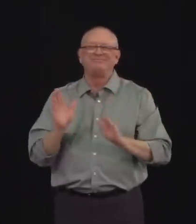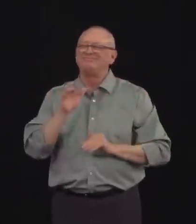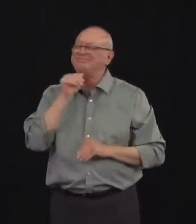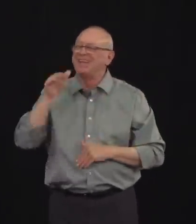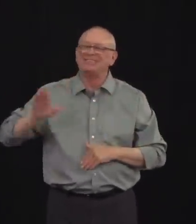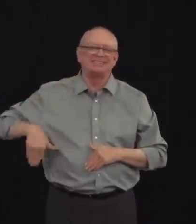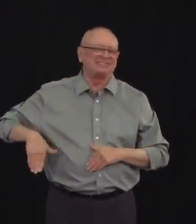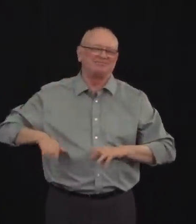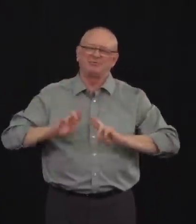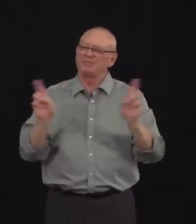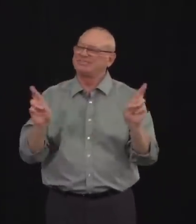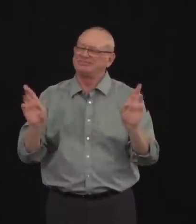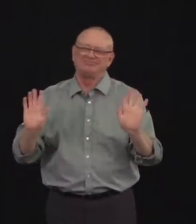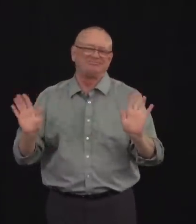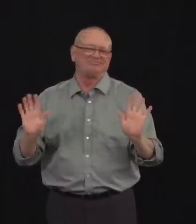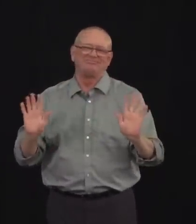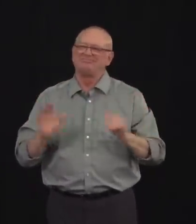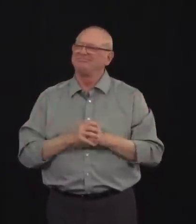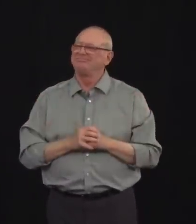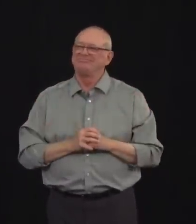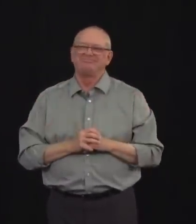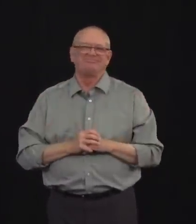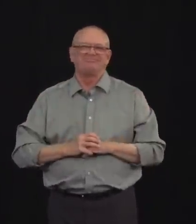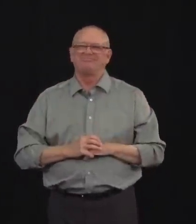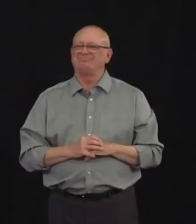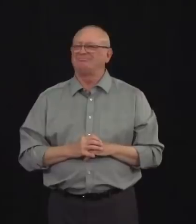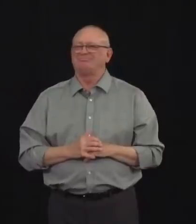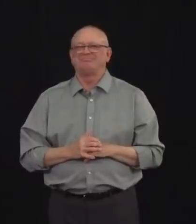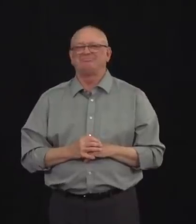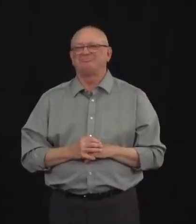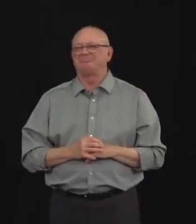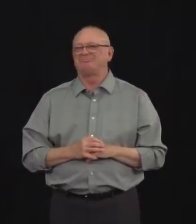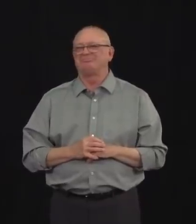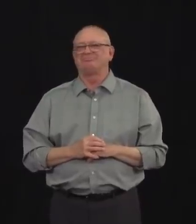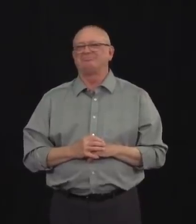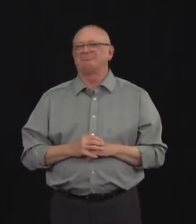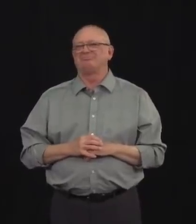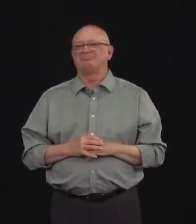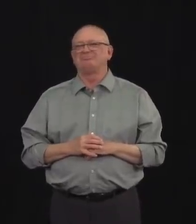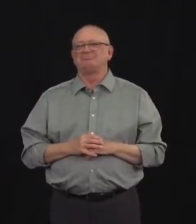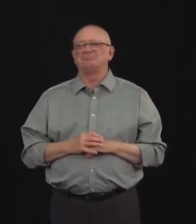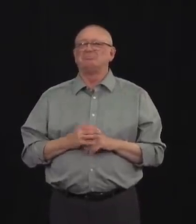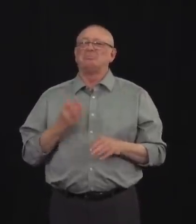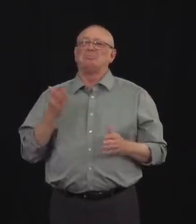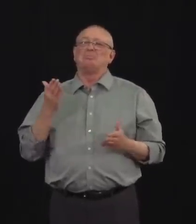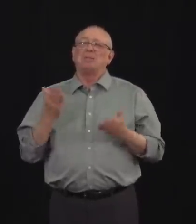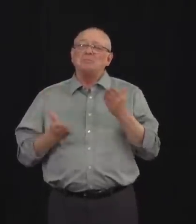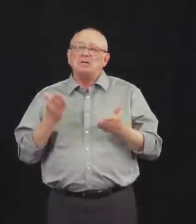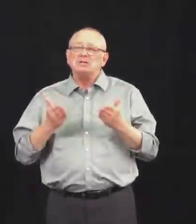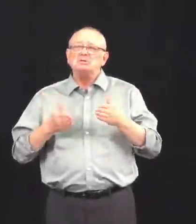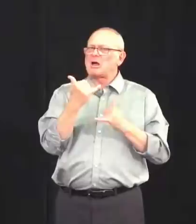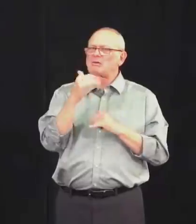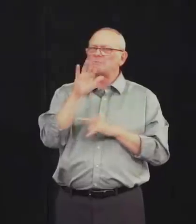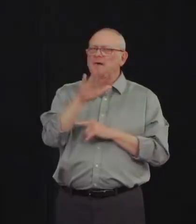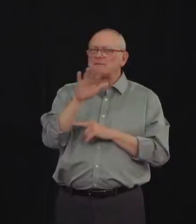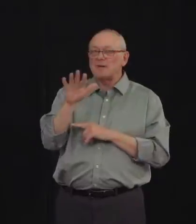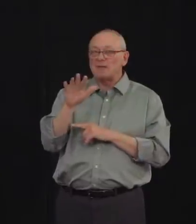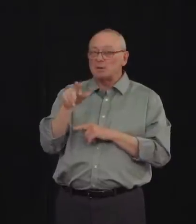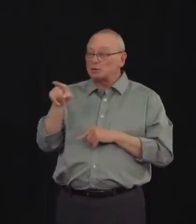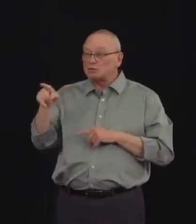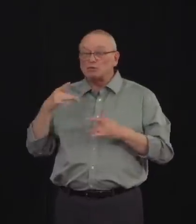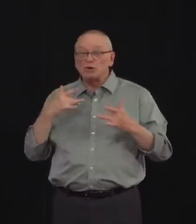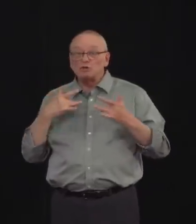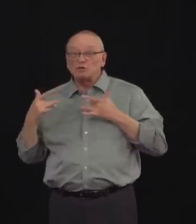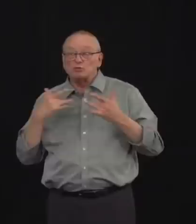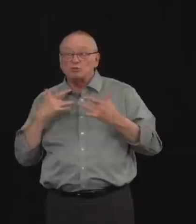orders and physical distancing requirements, such as a focus on individual drills rather than on team play. The date